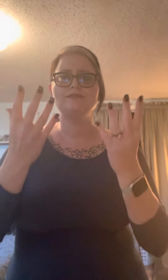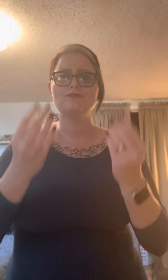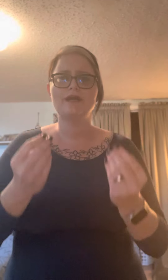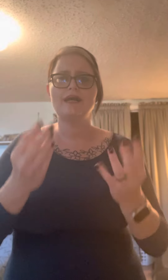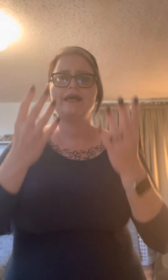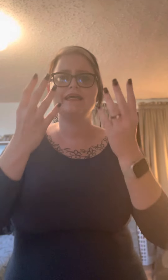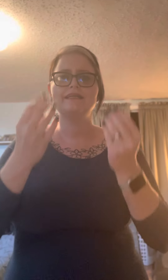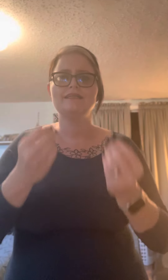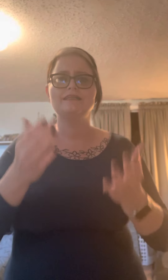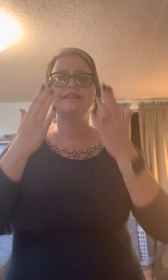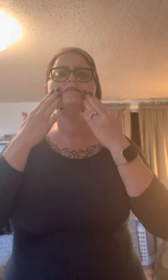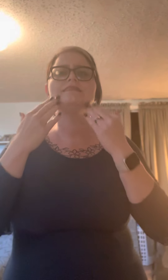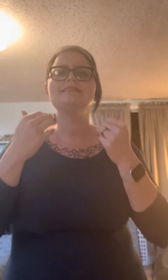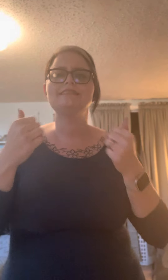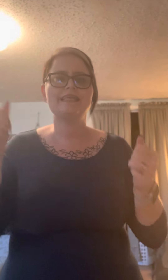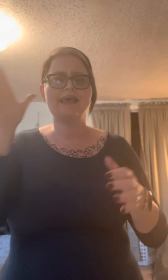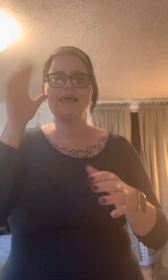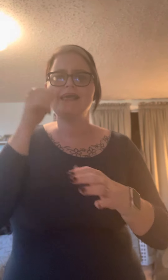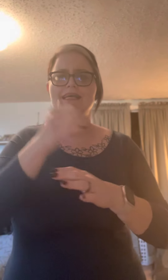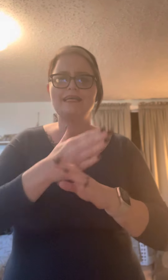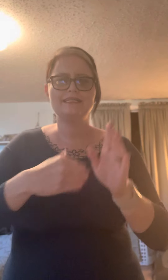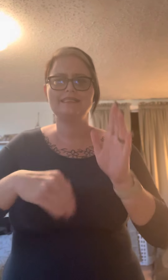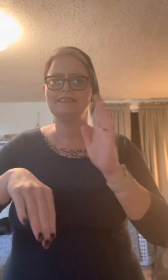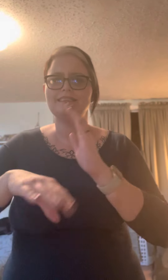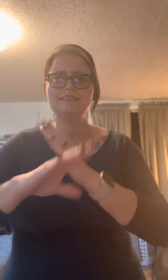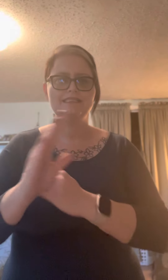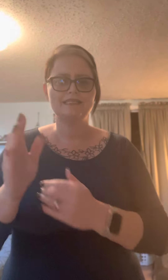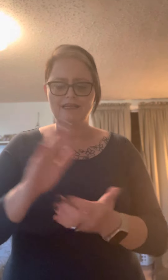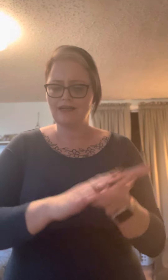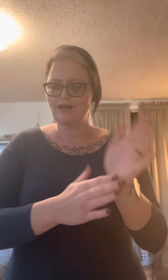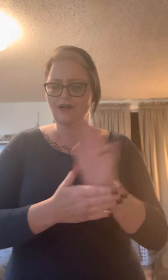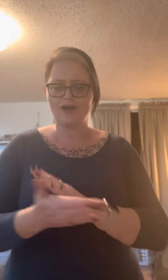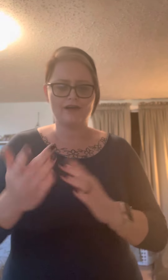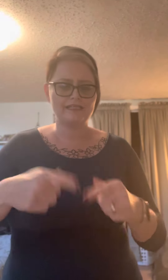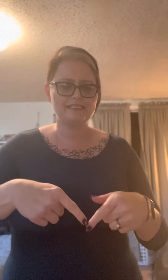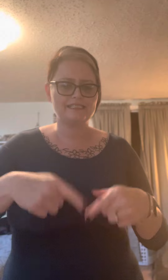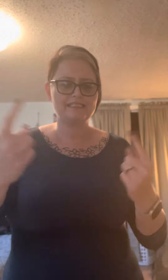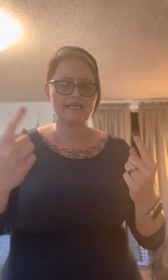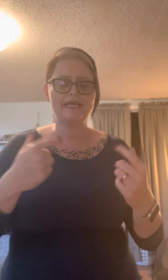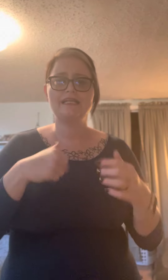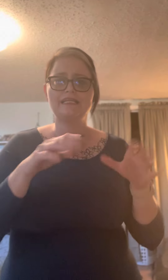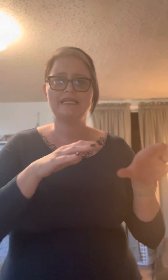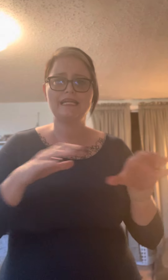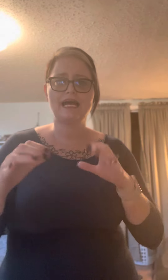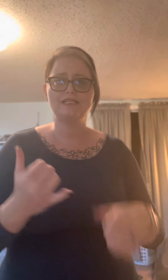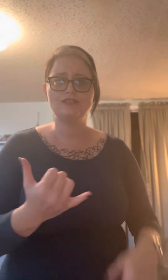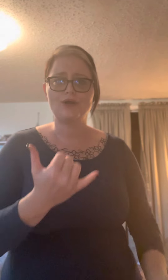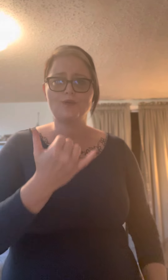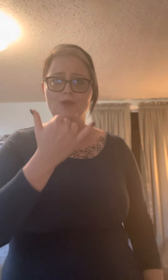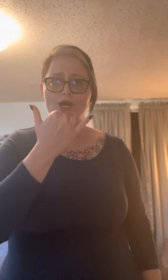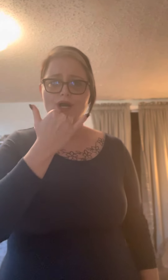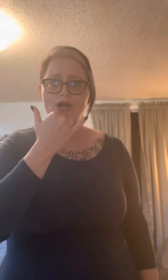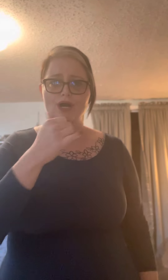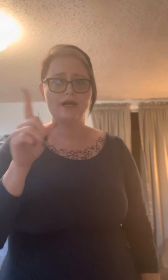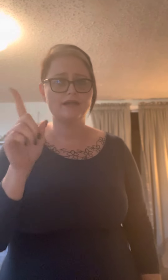crying Daddy's hands Were hard and still when I'd been wrong